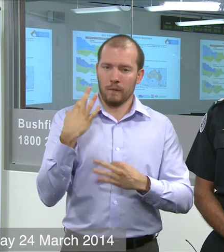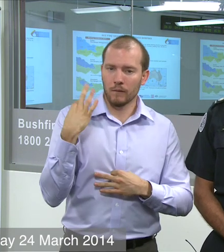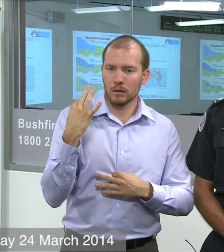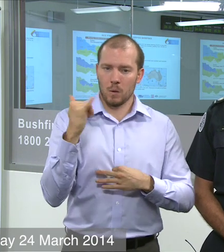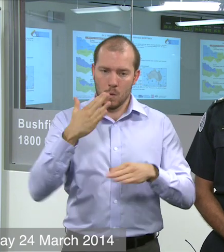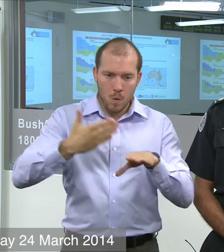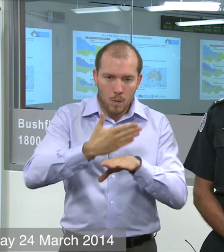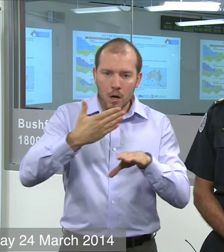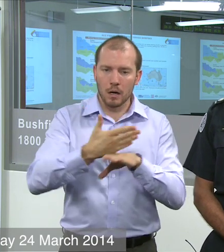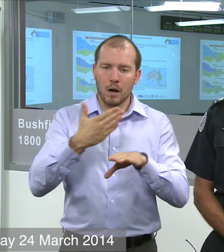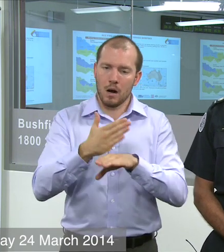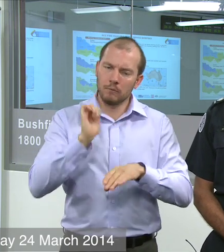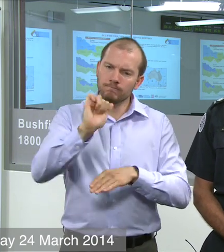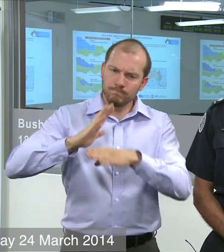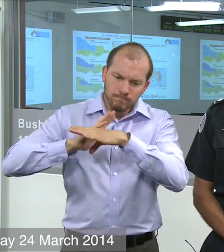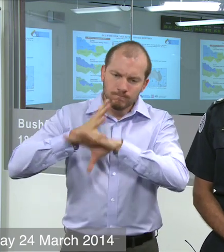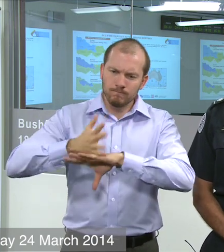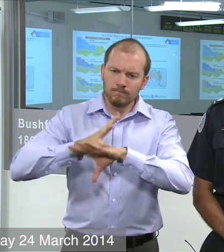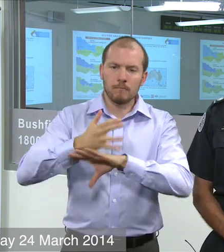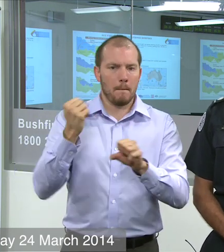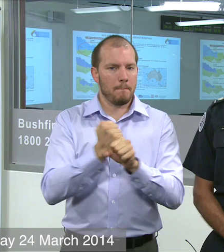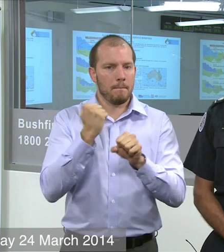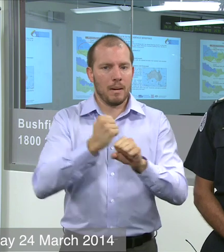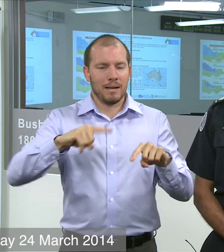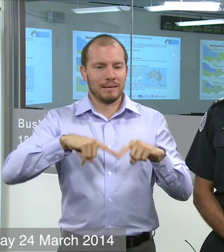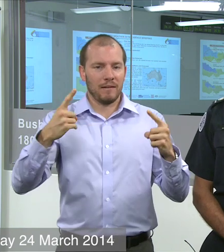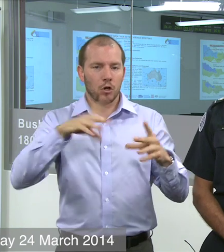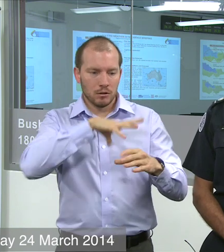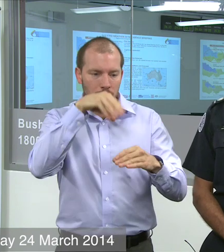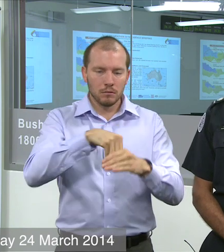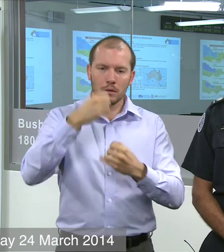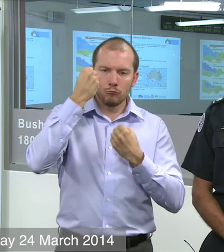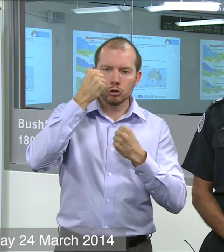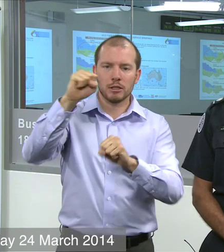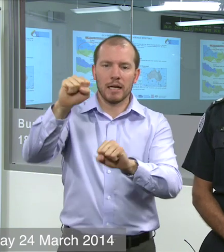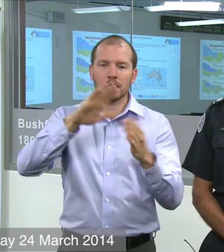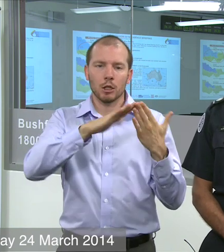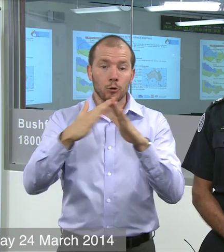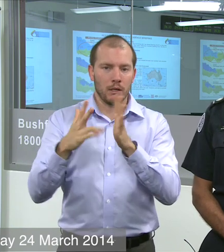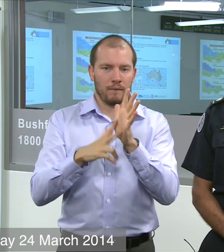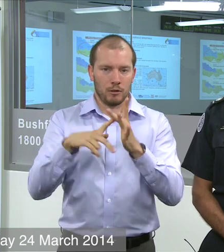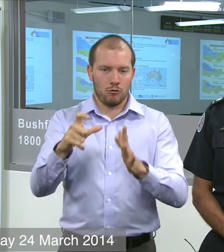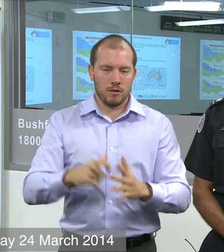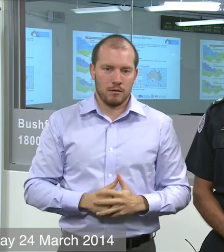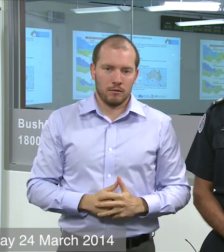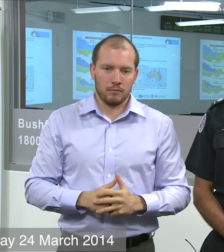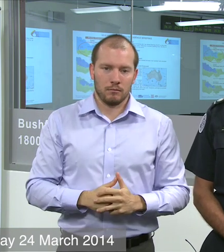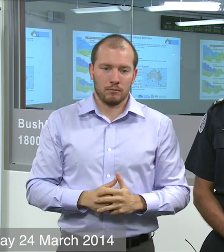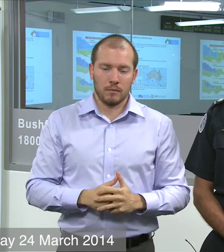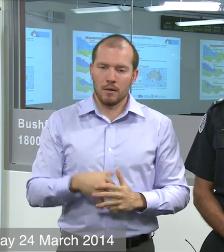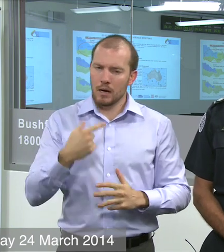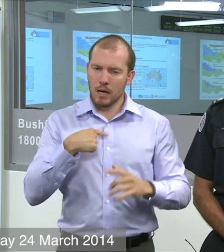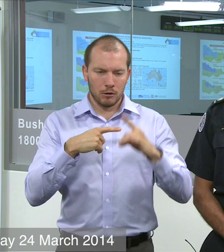for, your effort has made a difference in protecting the community of Victoria, our critical